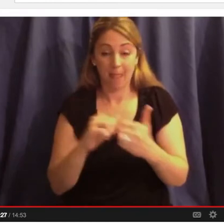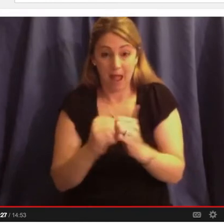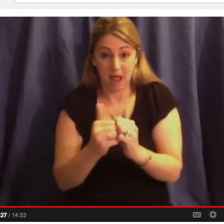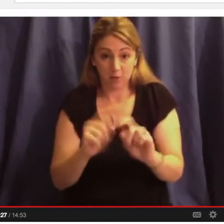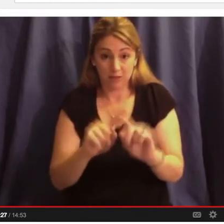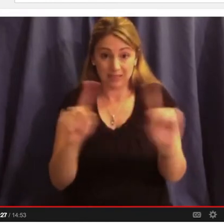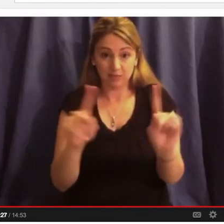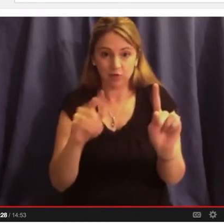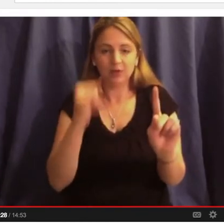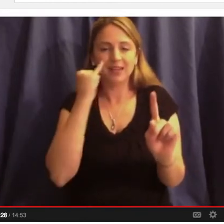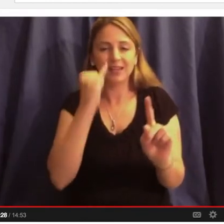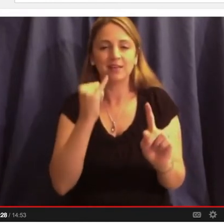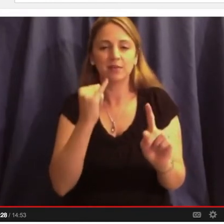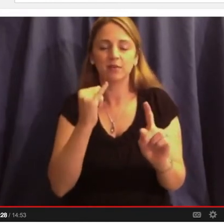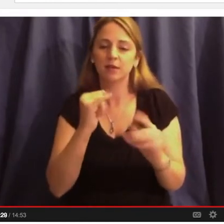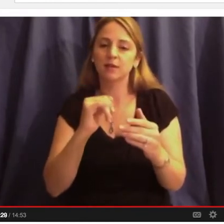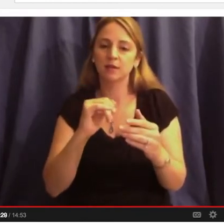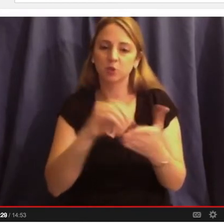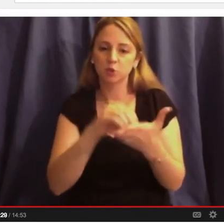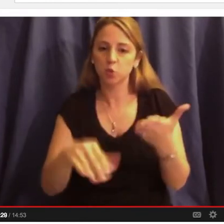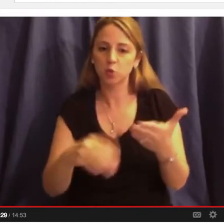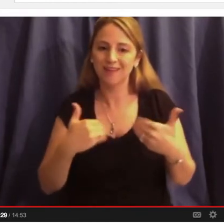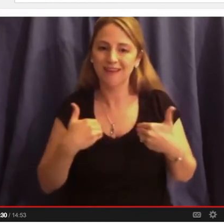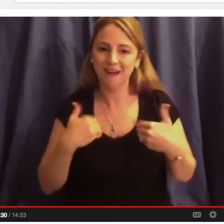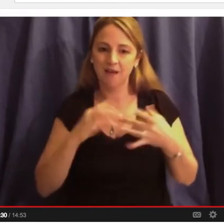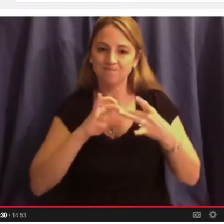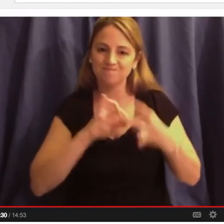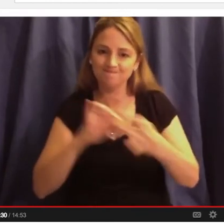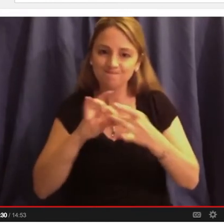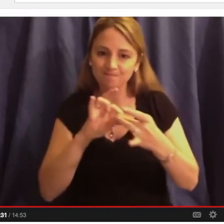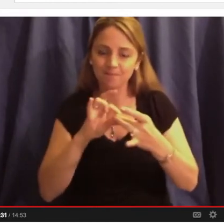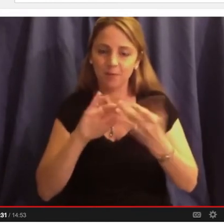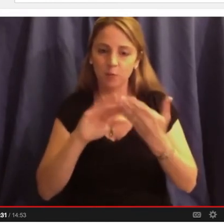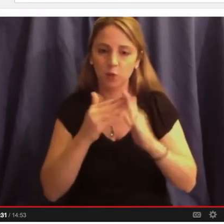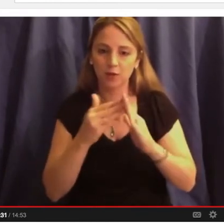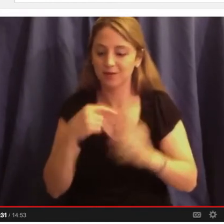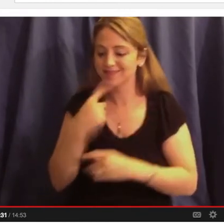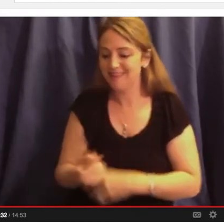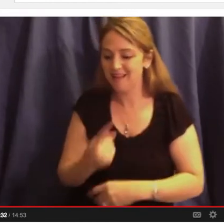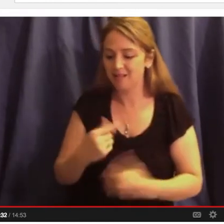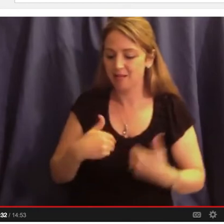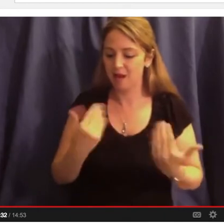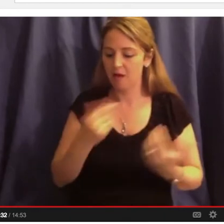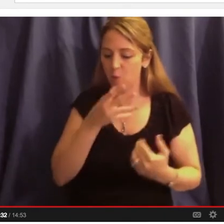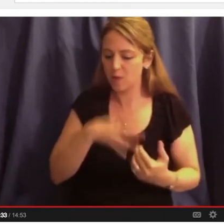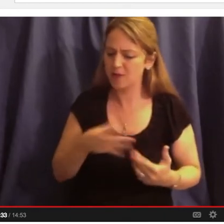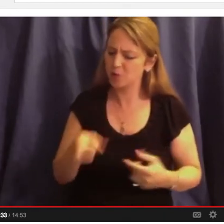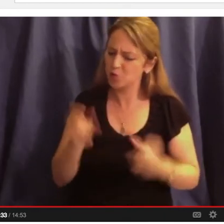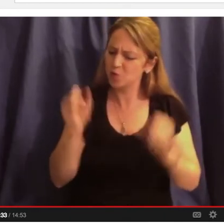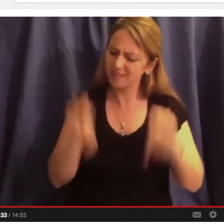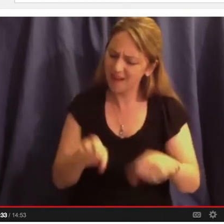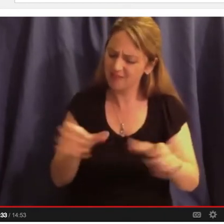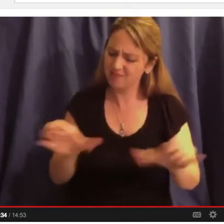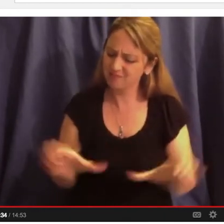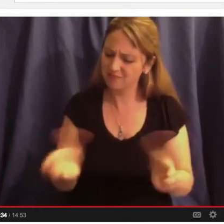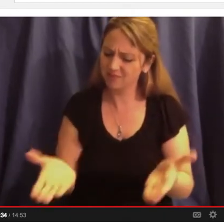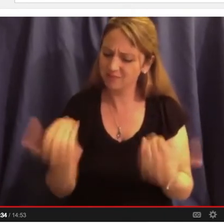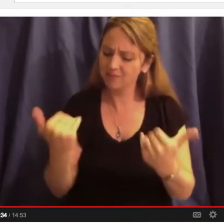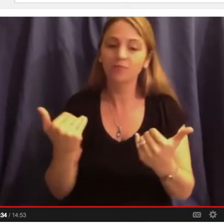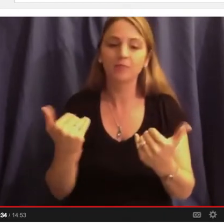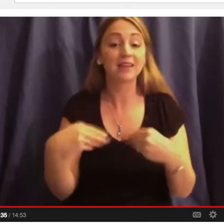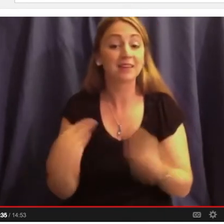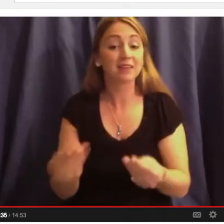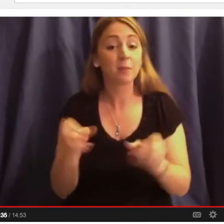building community among students, telling young women, young minority students, and students in general, you can do this work. And most important,